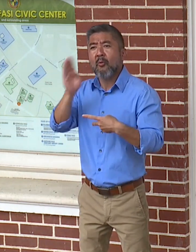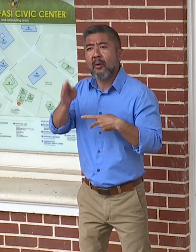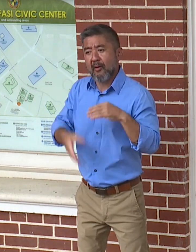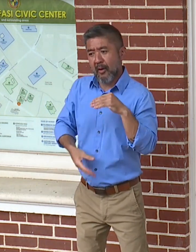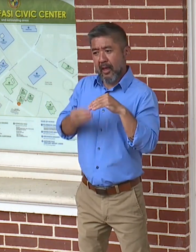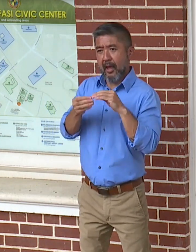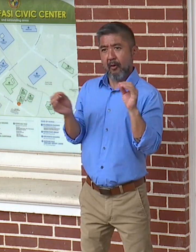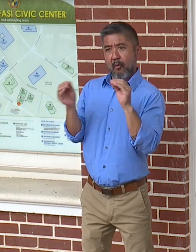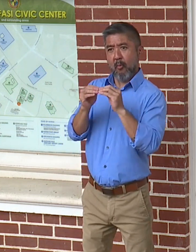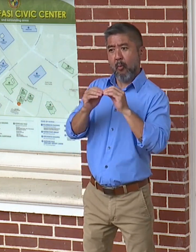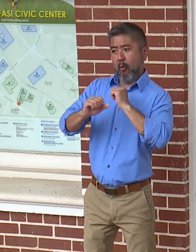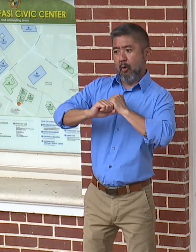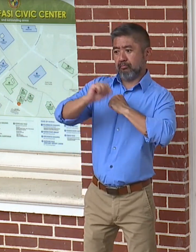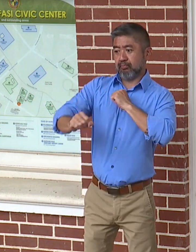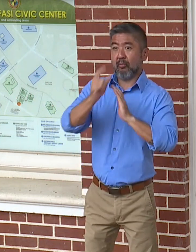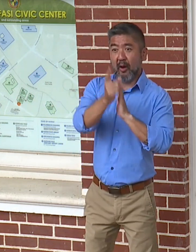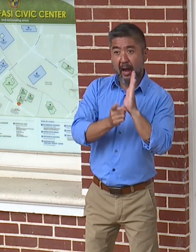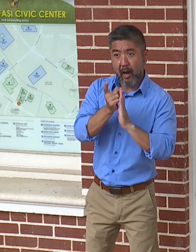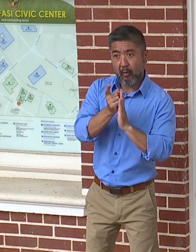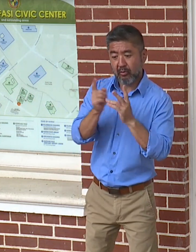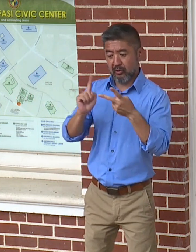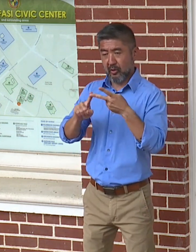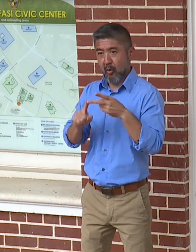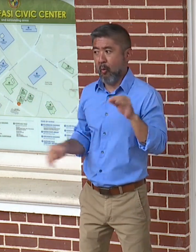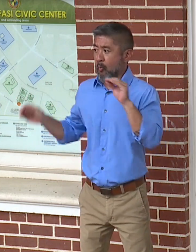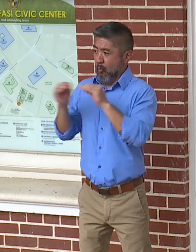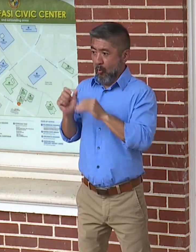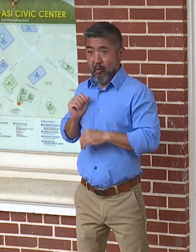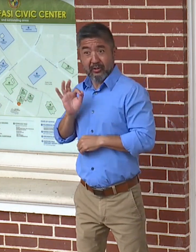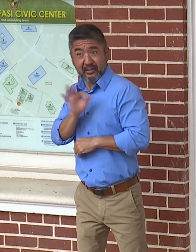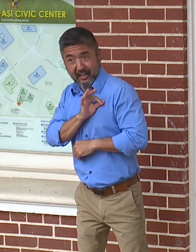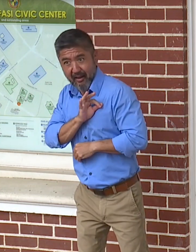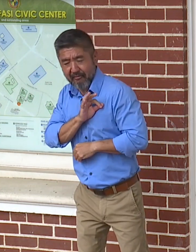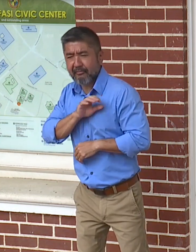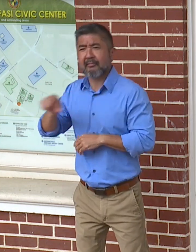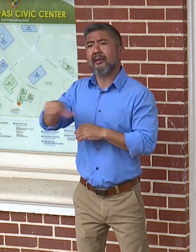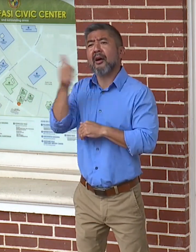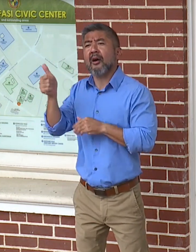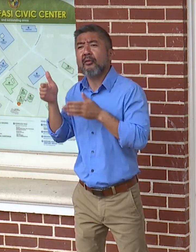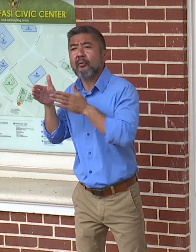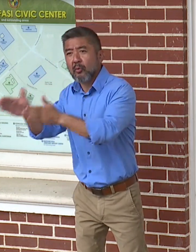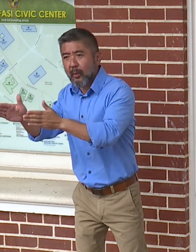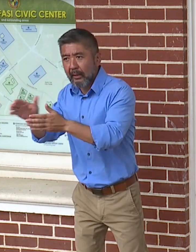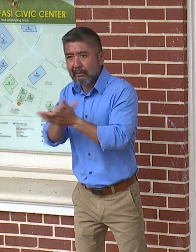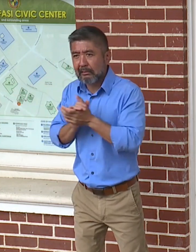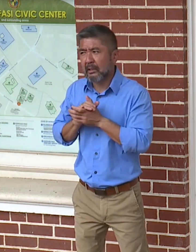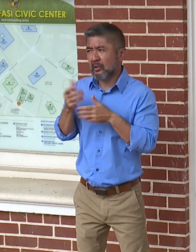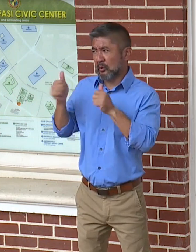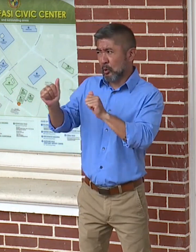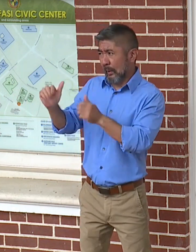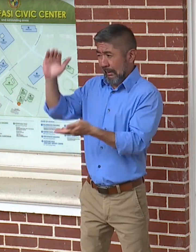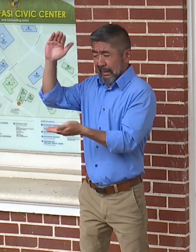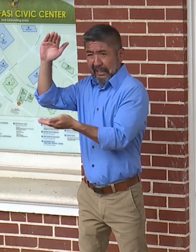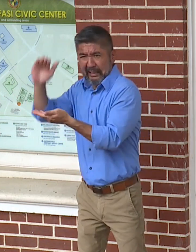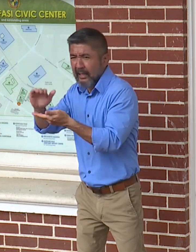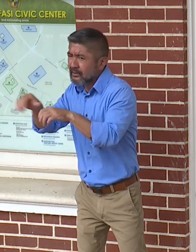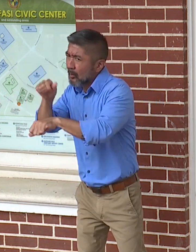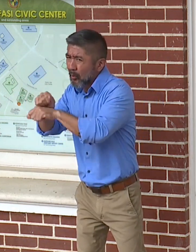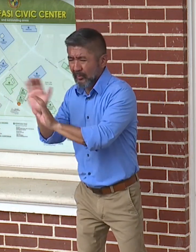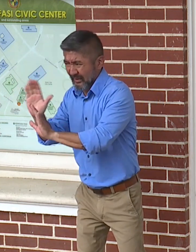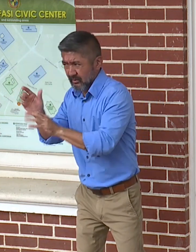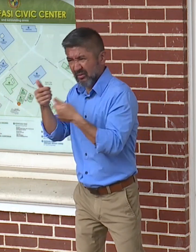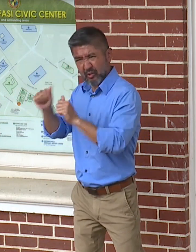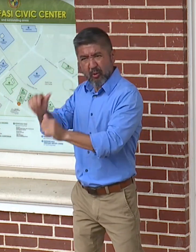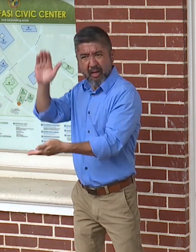hours and added people. The second way is to try to decrease demand for appointments. And that's the effort we're announcing today.